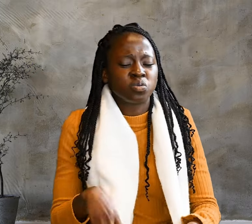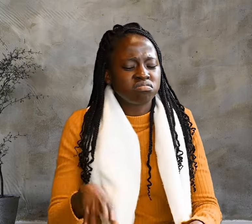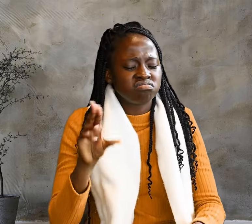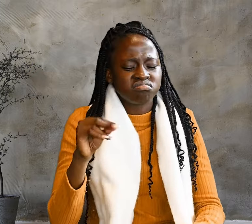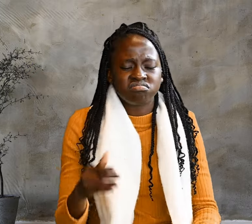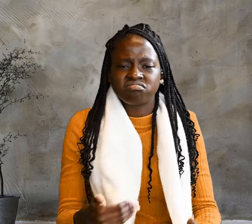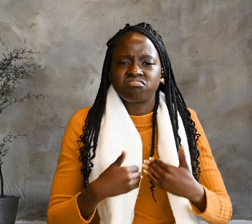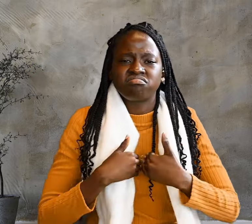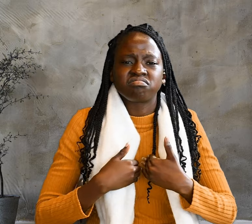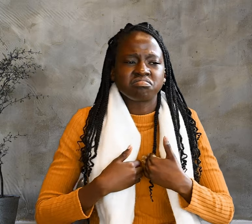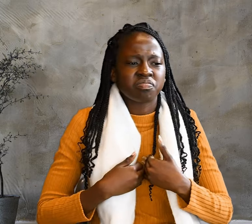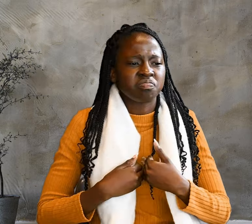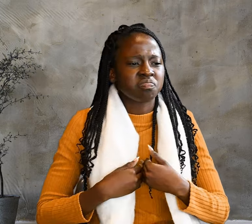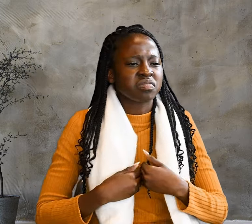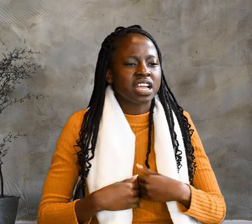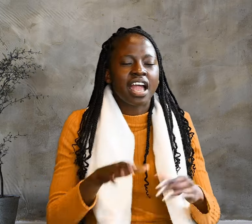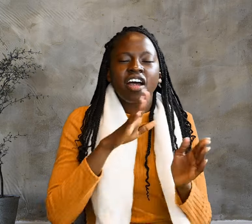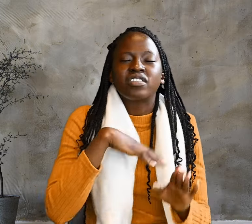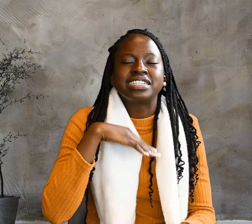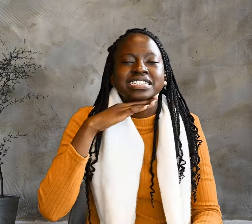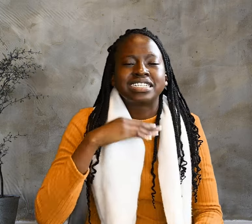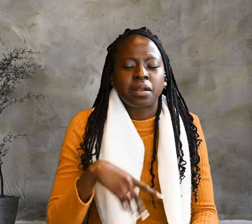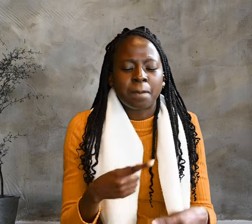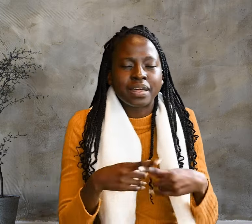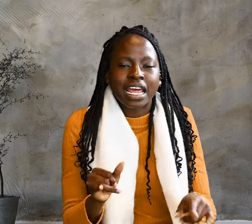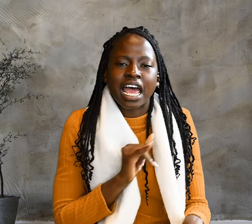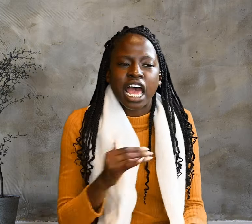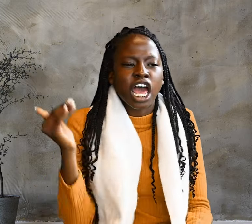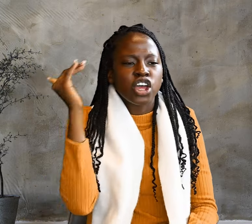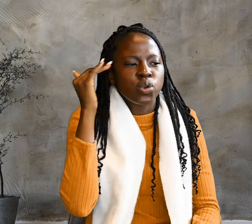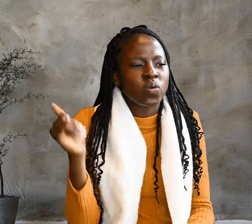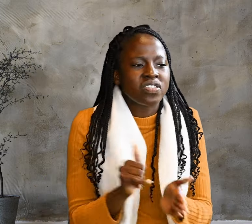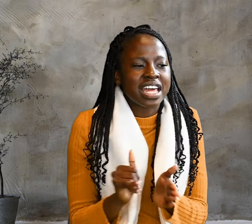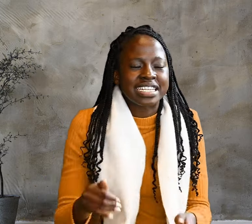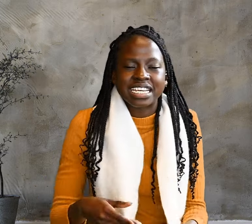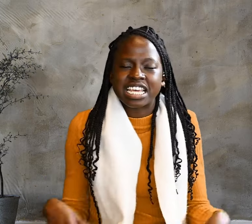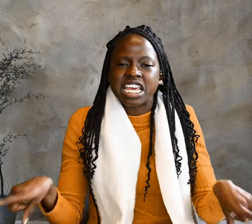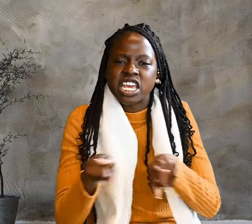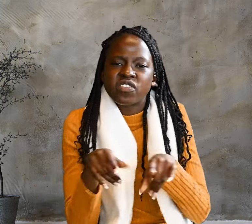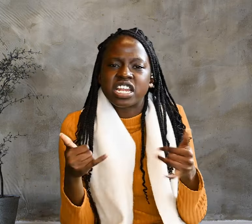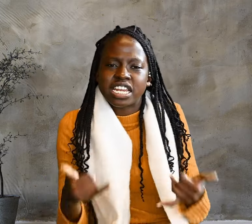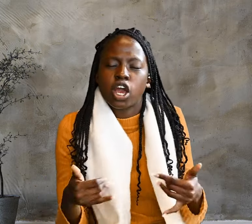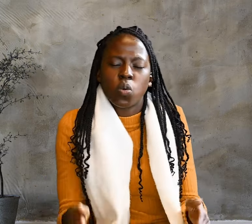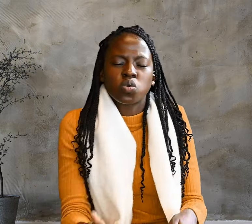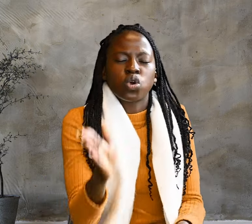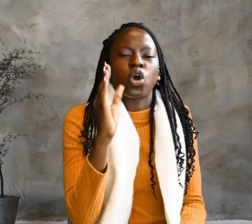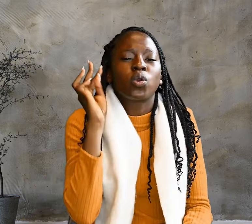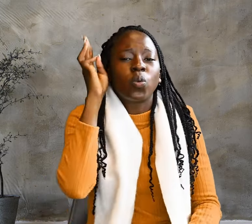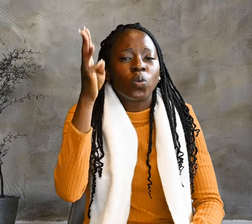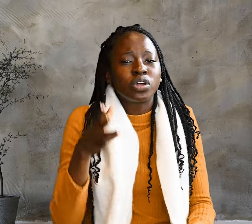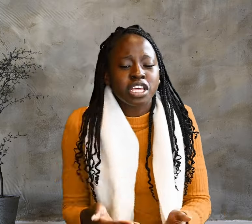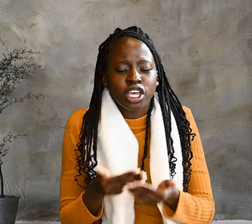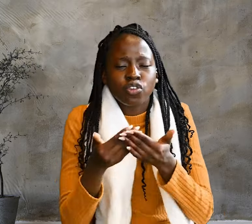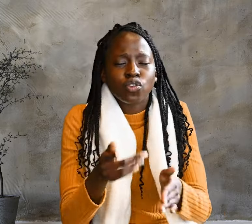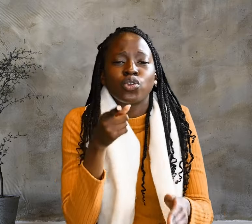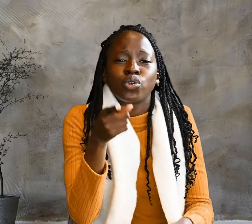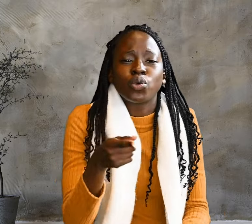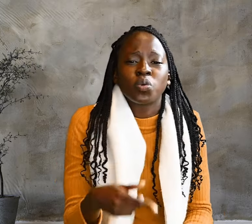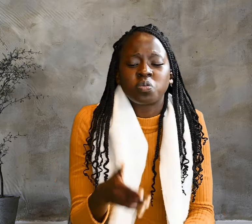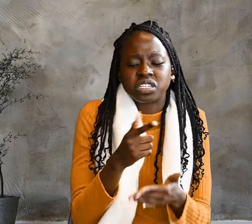But I know that even now, God will give you whatever you ask. Jesus said to